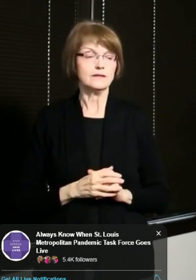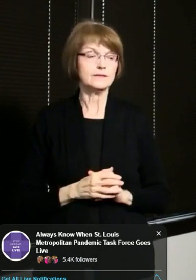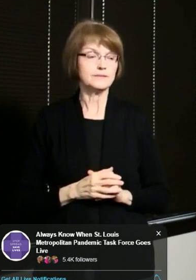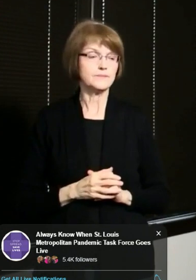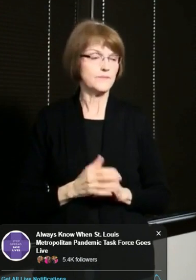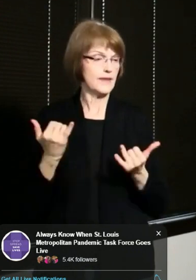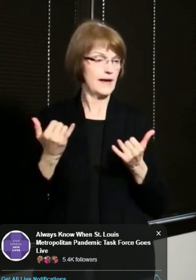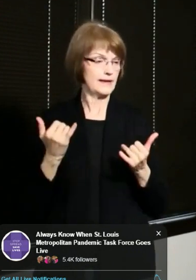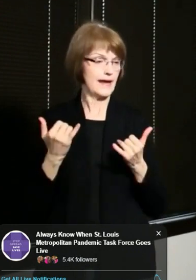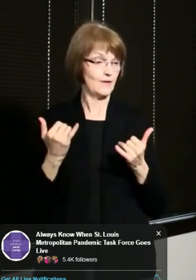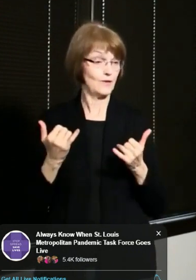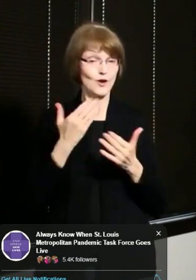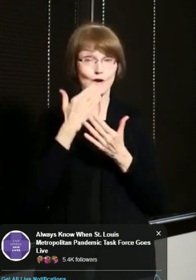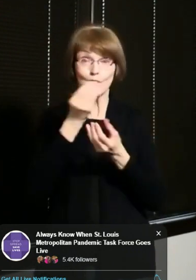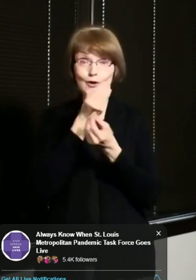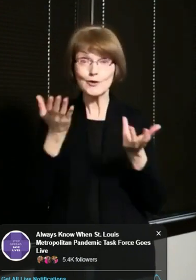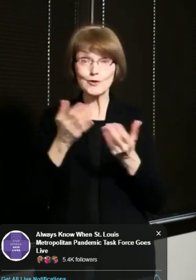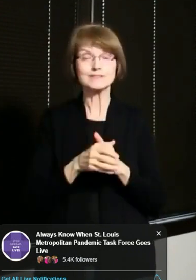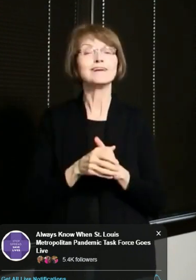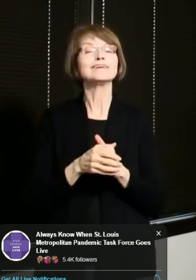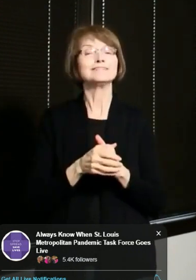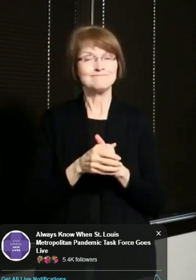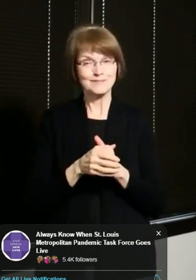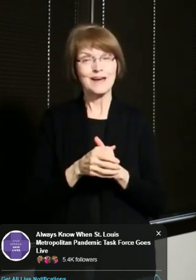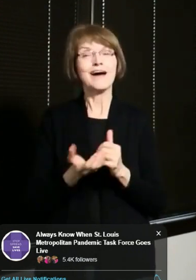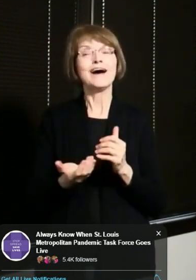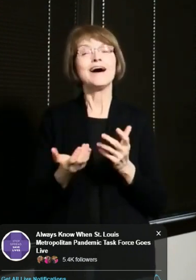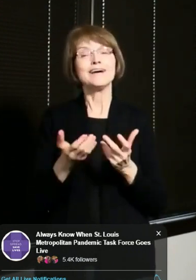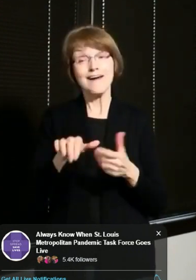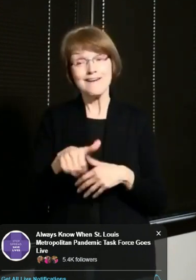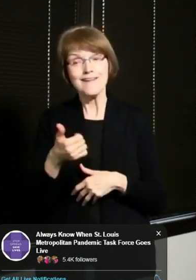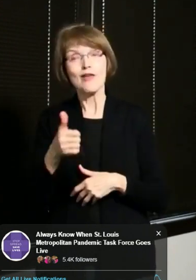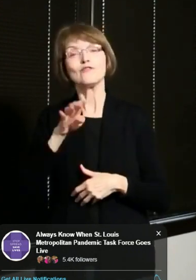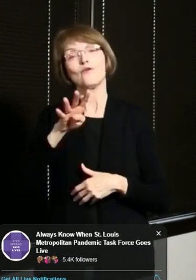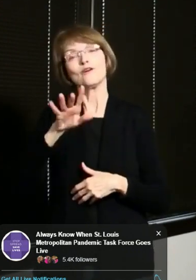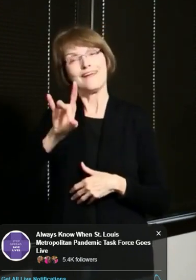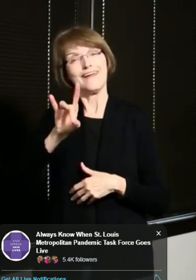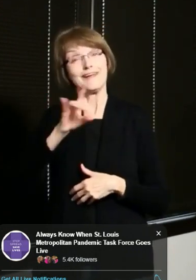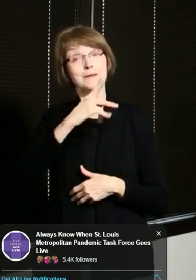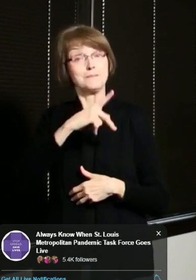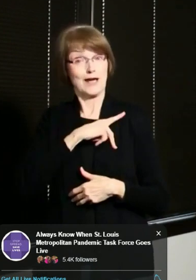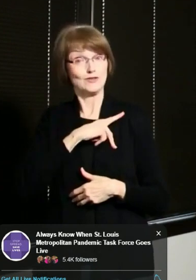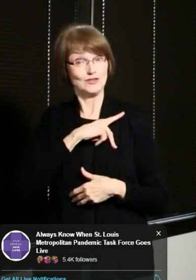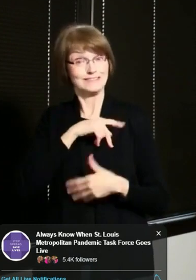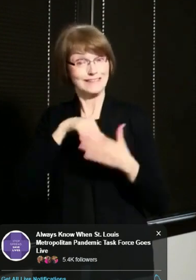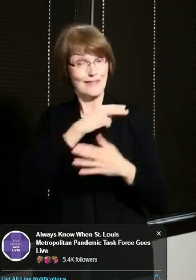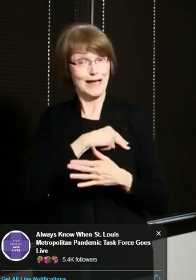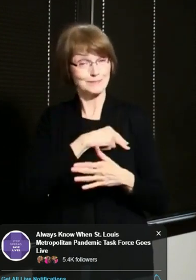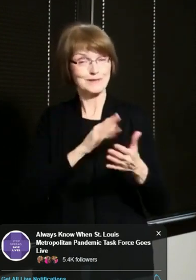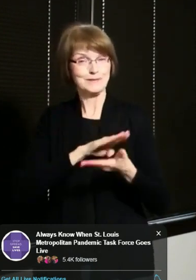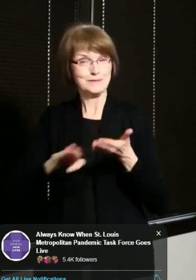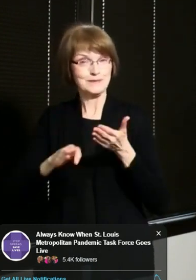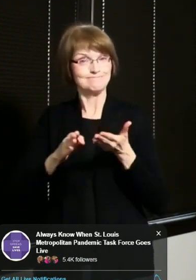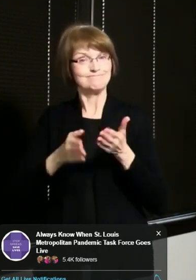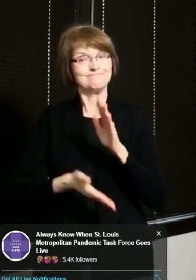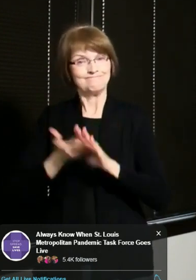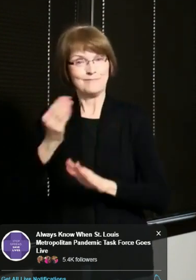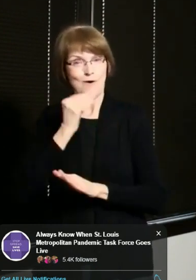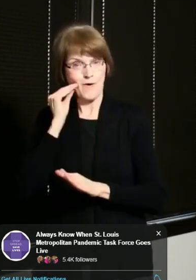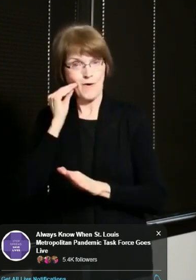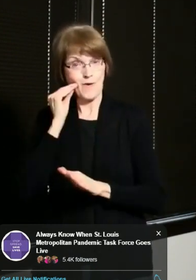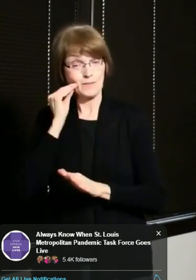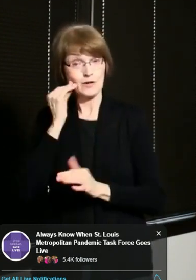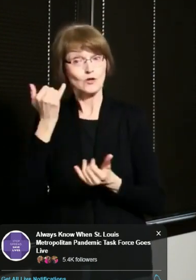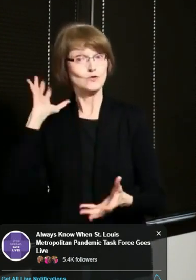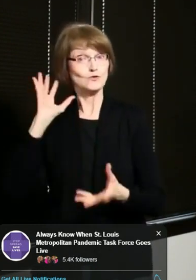Now here's some of the good news. Another 48 COVID patients were discharged yesterday to bring us up to a total